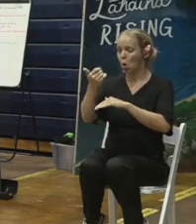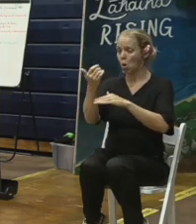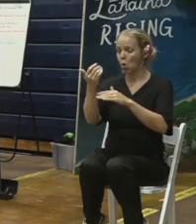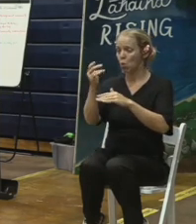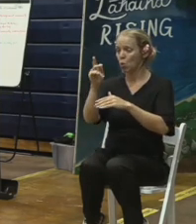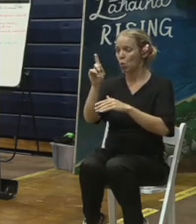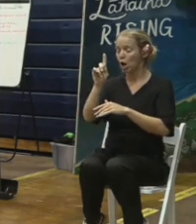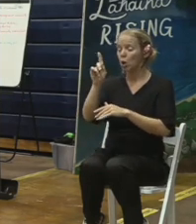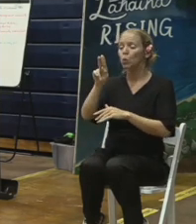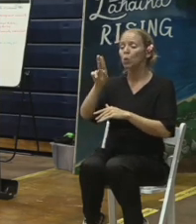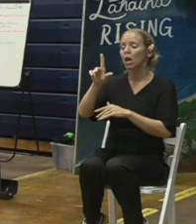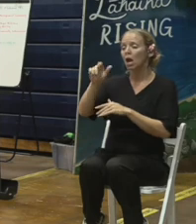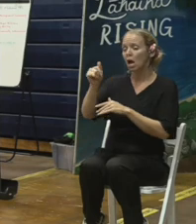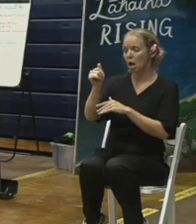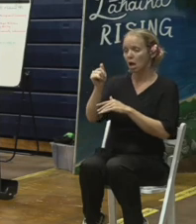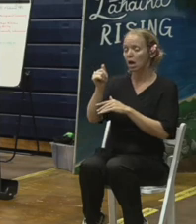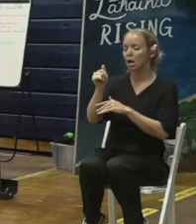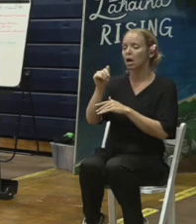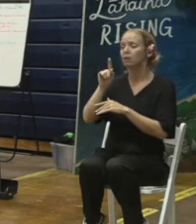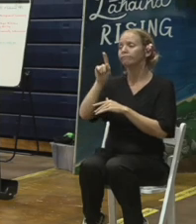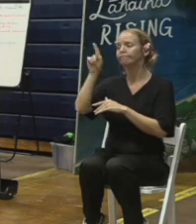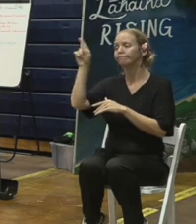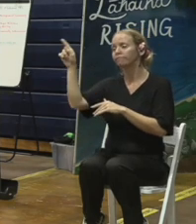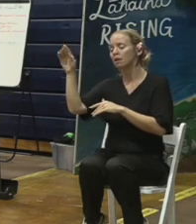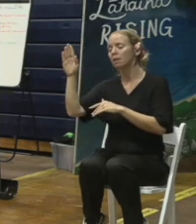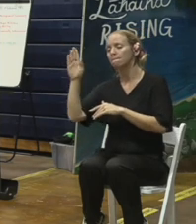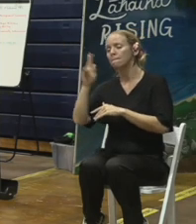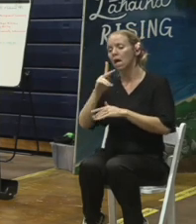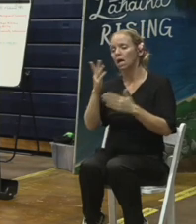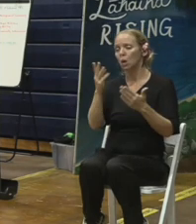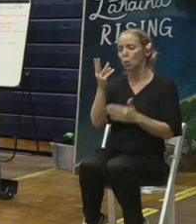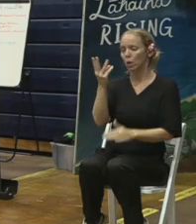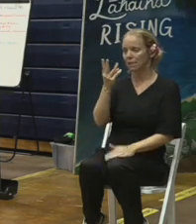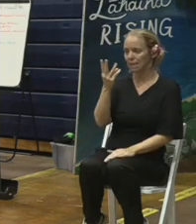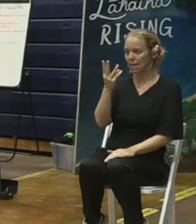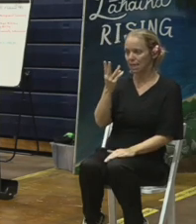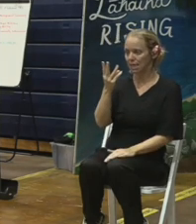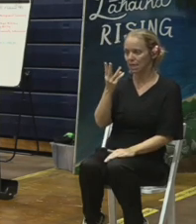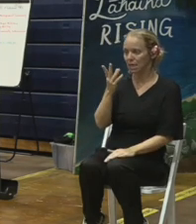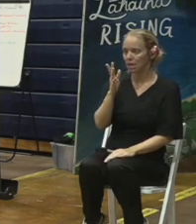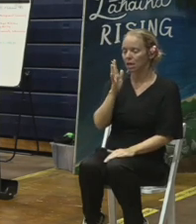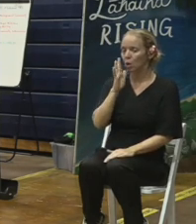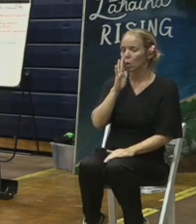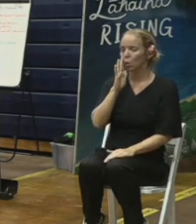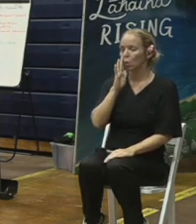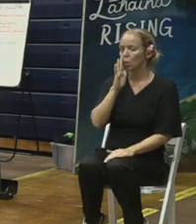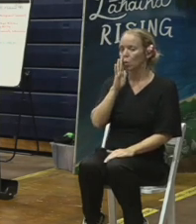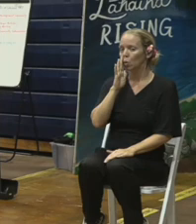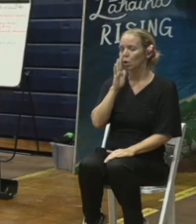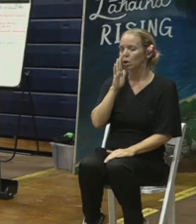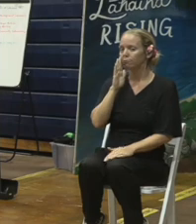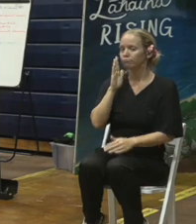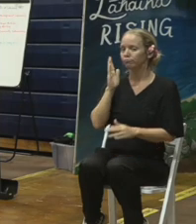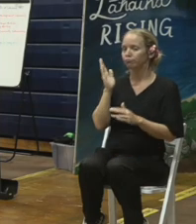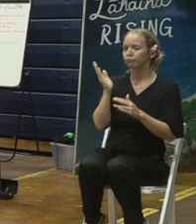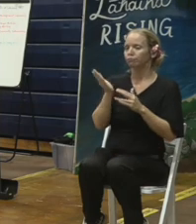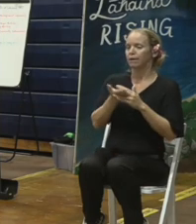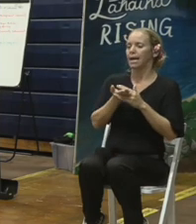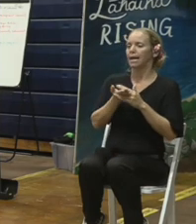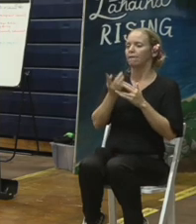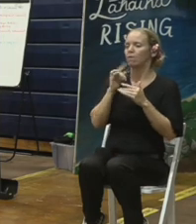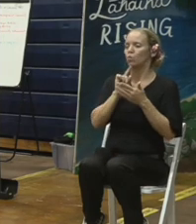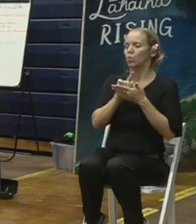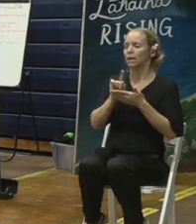up there and then Wednesday night we'll be back here we'll be taking our break from weekly meetings ahead of January so